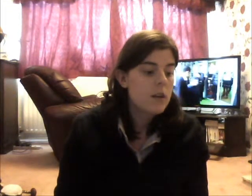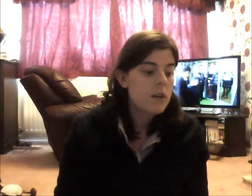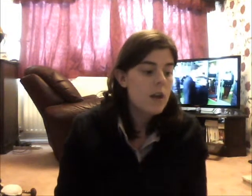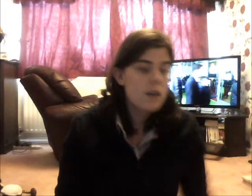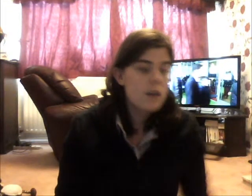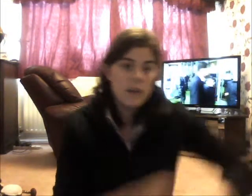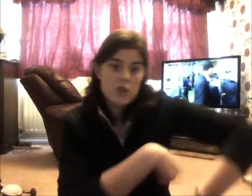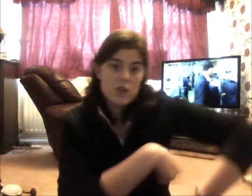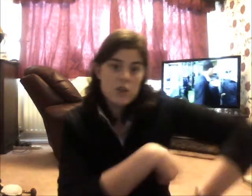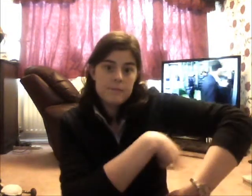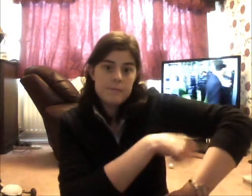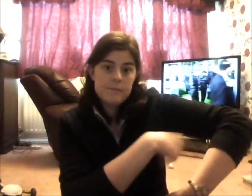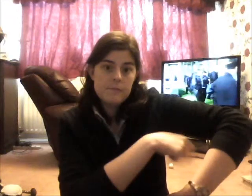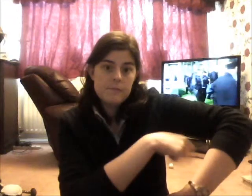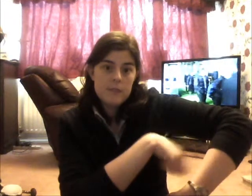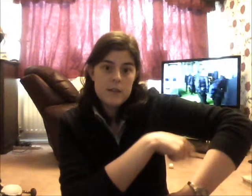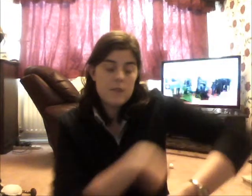Kitchen, like the sign for baking.